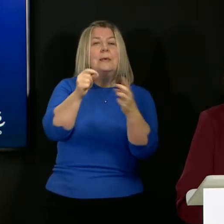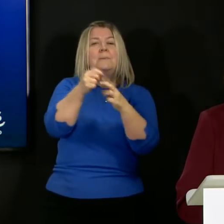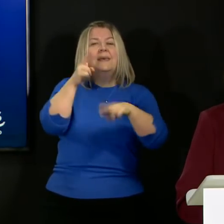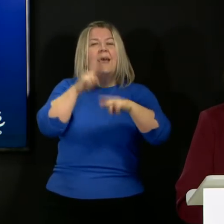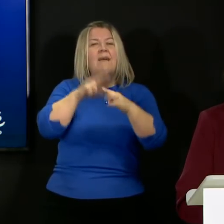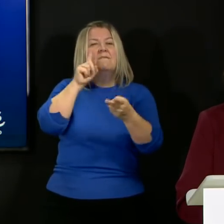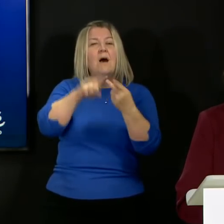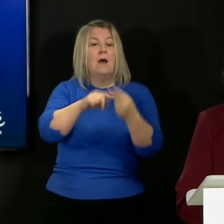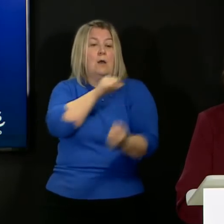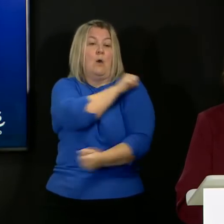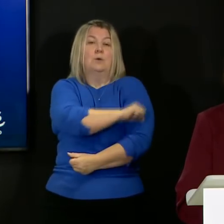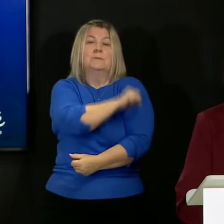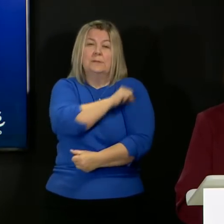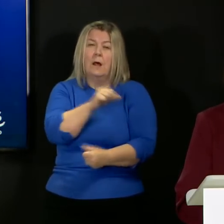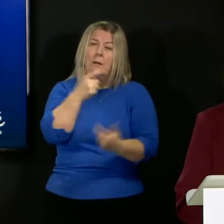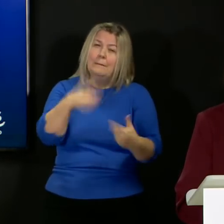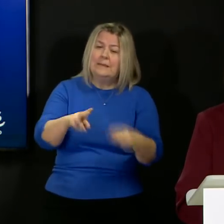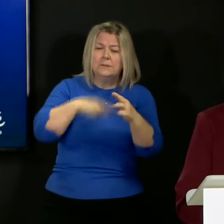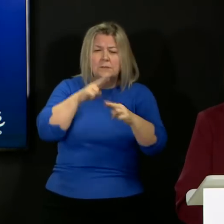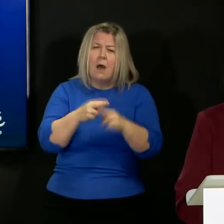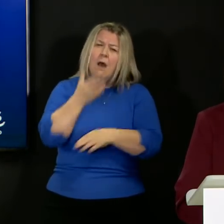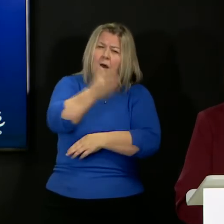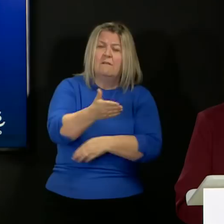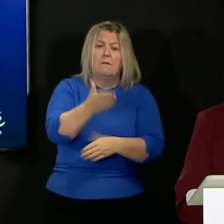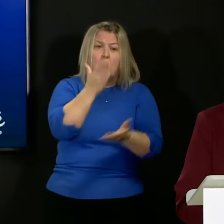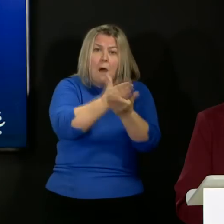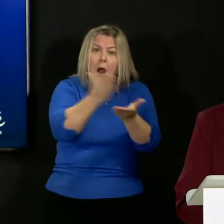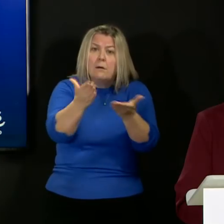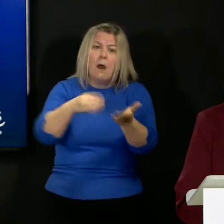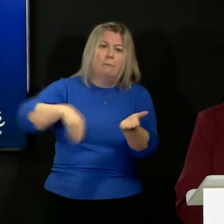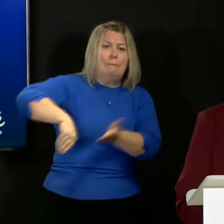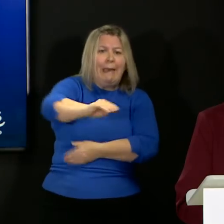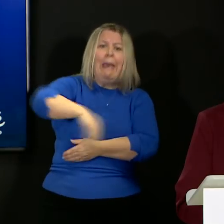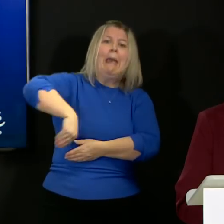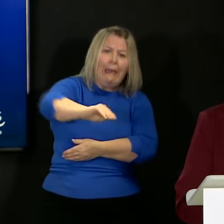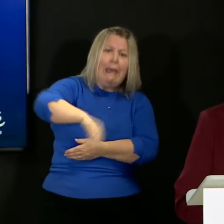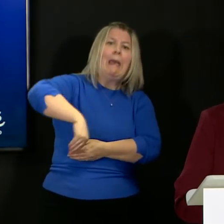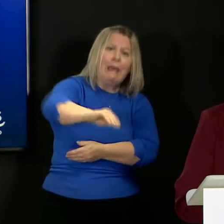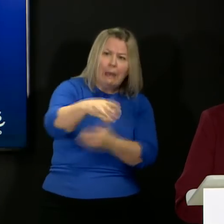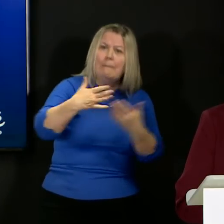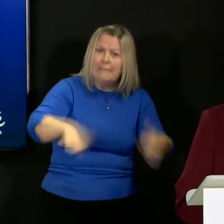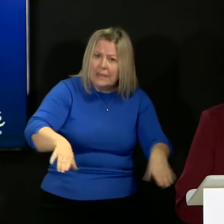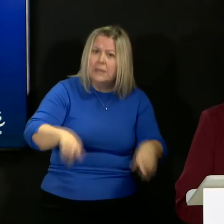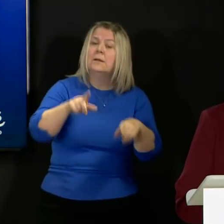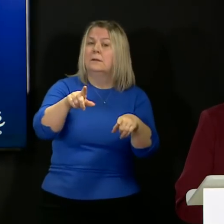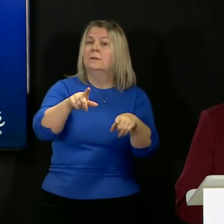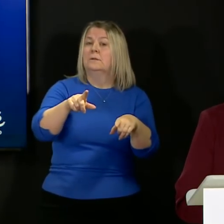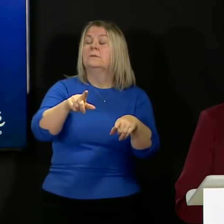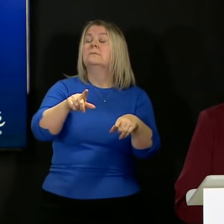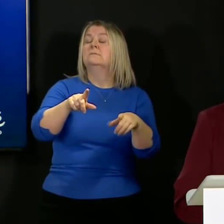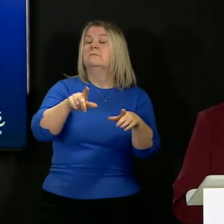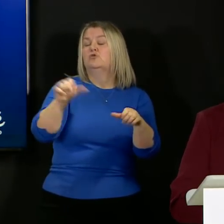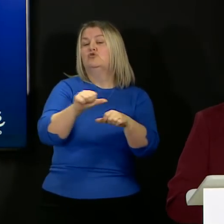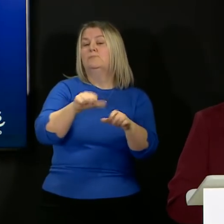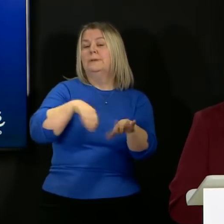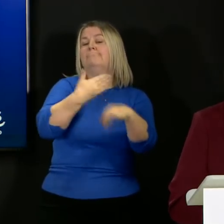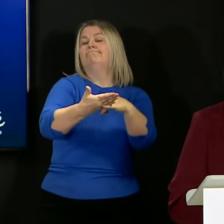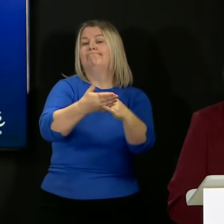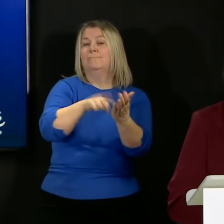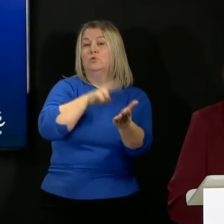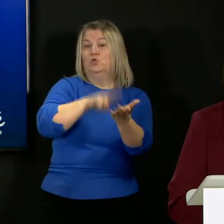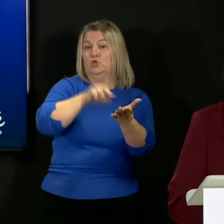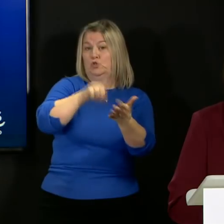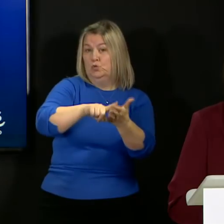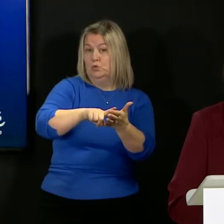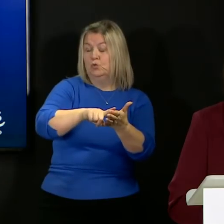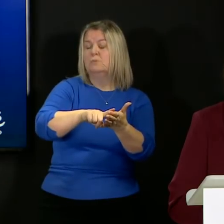hospital car parks for our staff. That arrangement was until the end of June. I'm pleased today to confirm